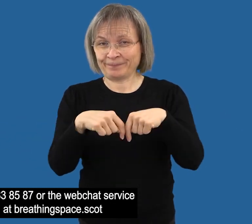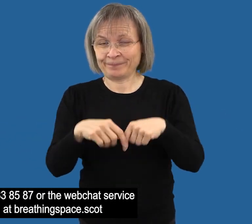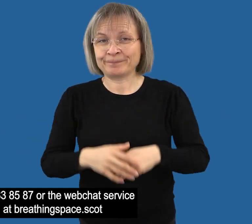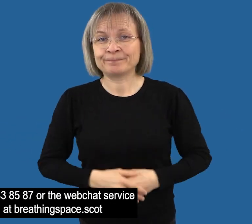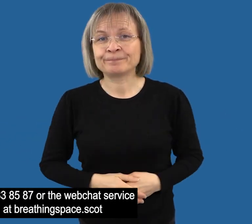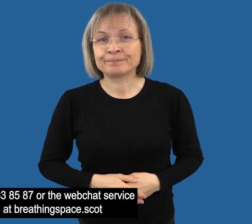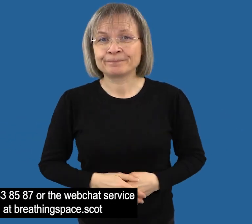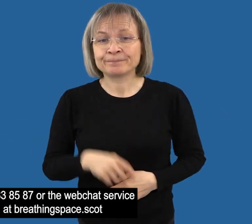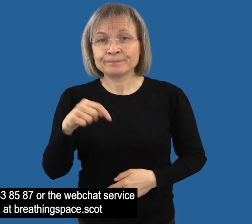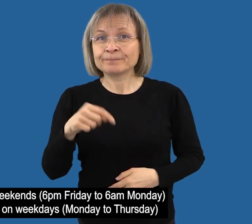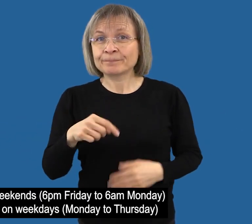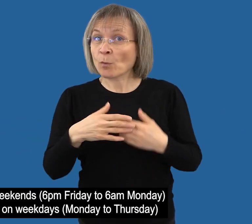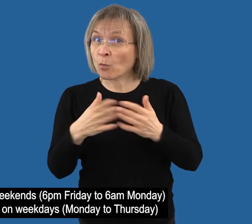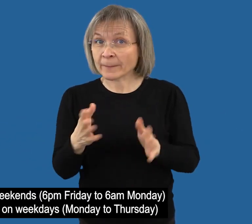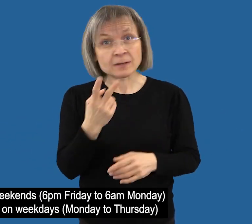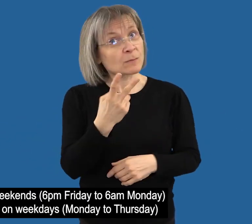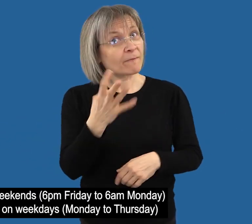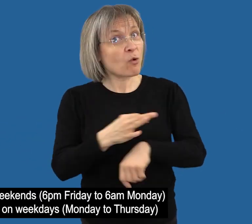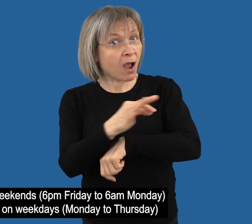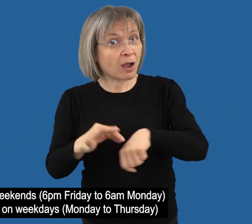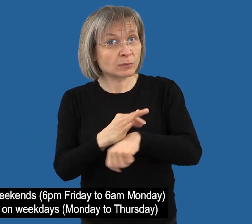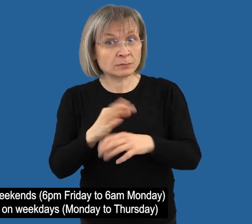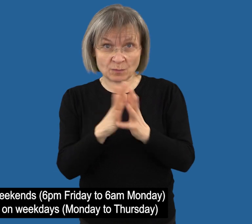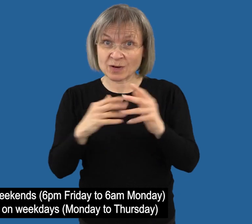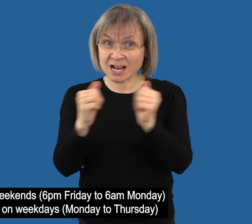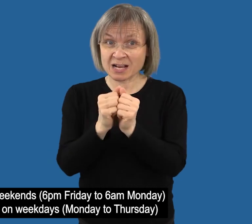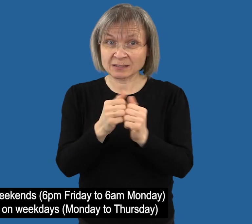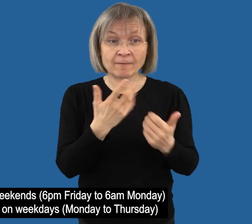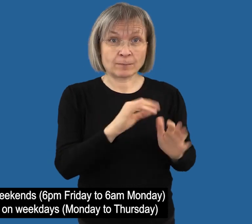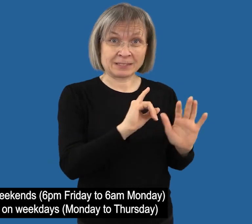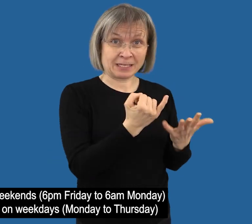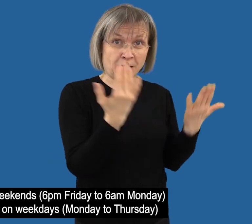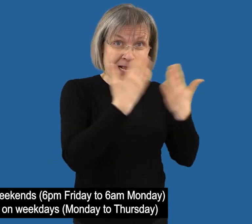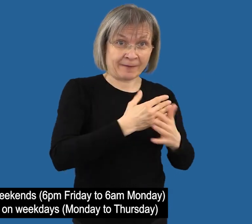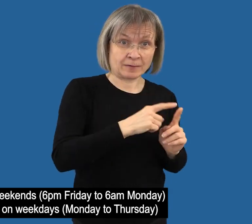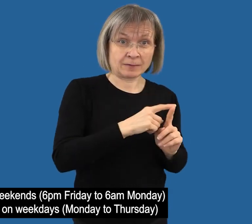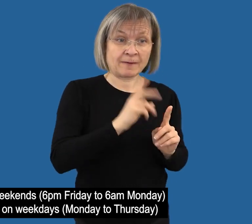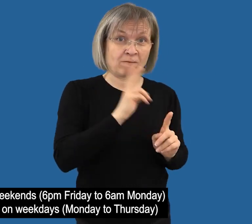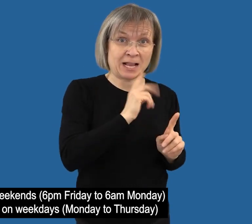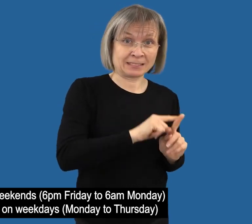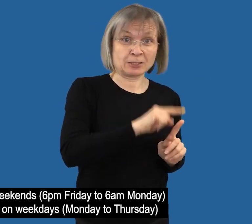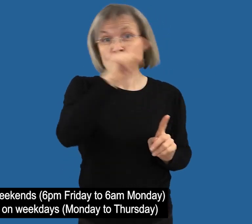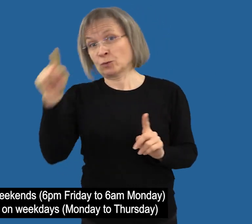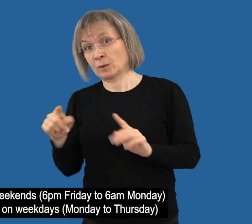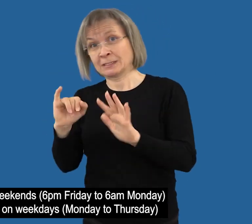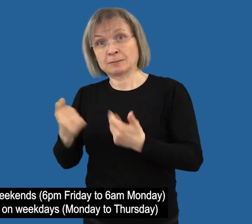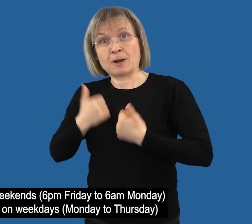chat service at breathingspace.scot, 24 hours at weekends, 6pm Friday to 6am Monday